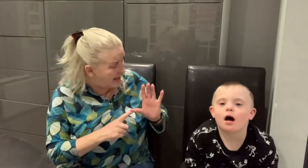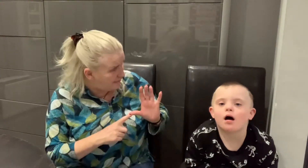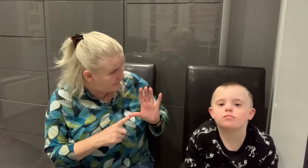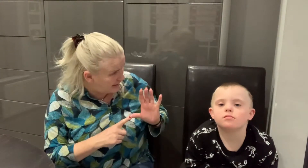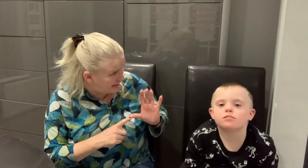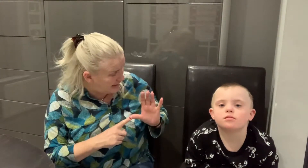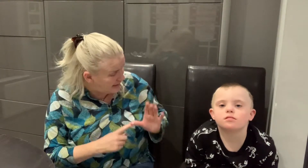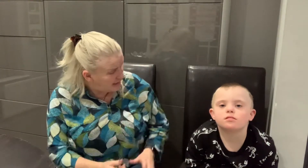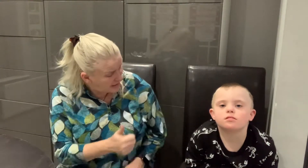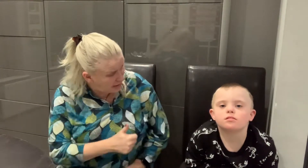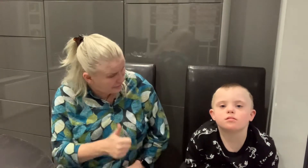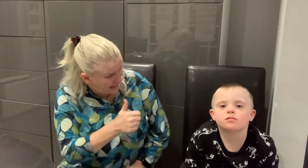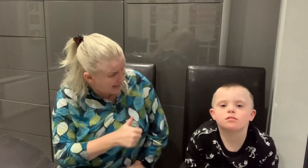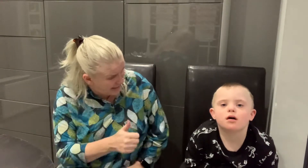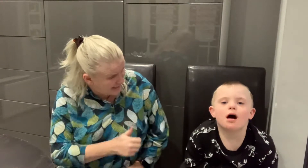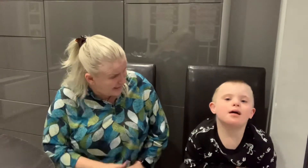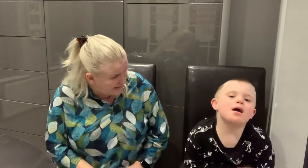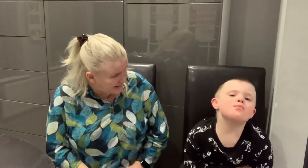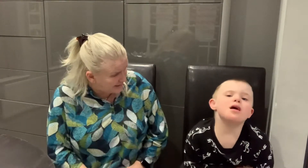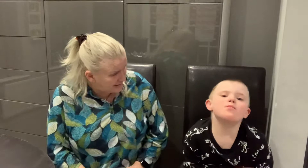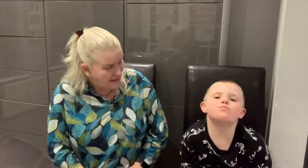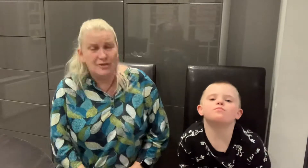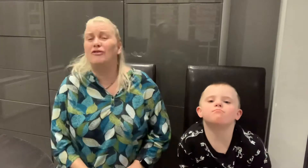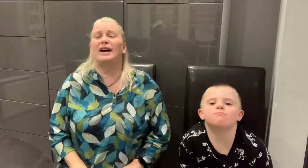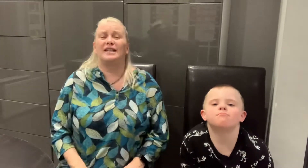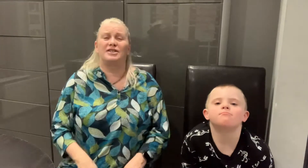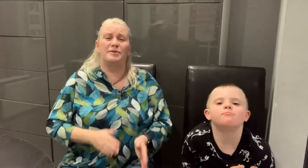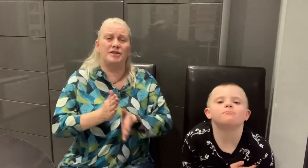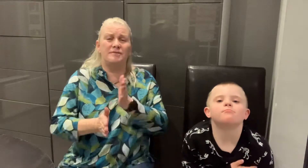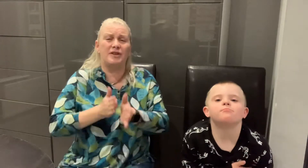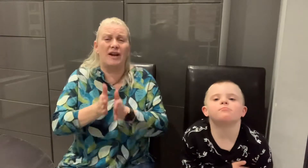Alfie. You okay? Right, shall we do some signing?